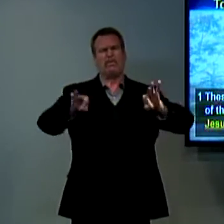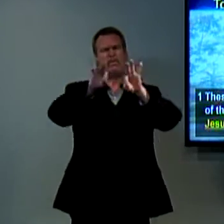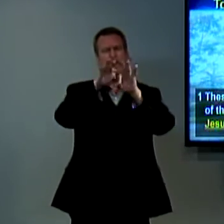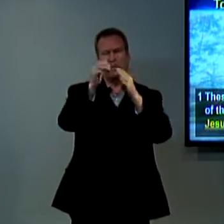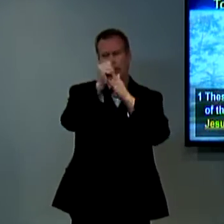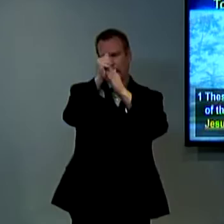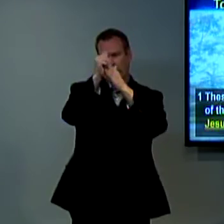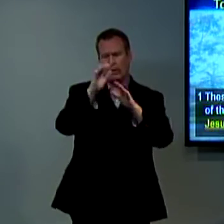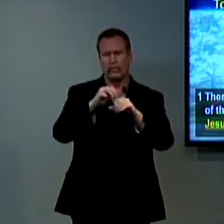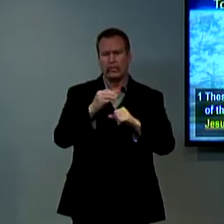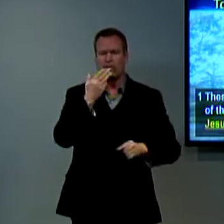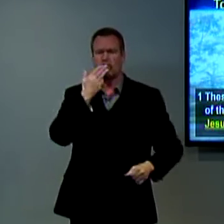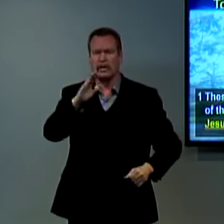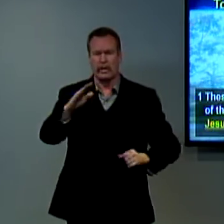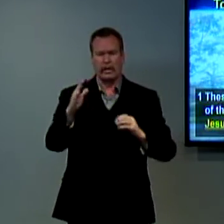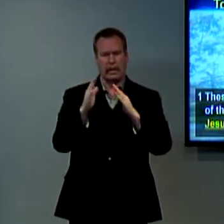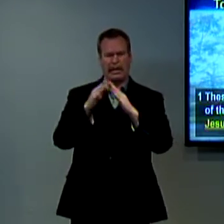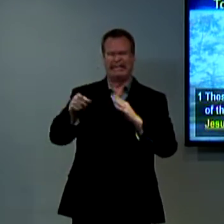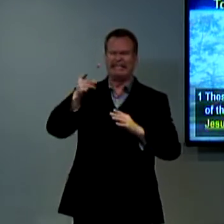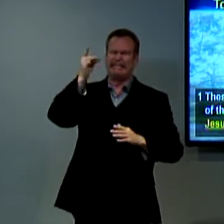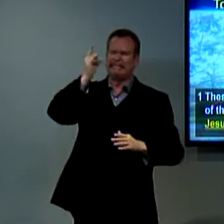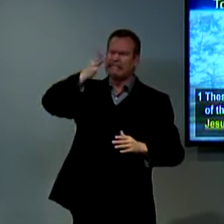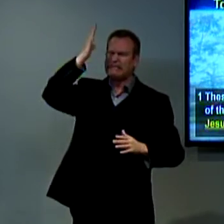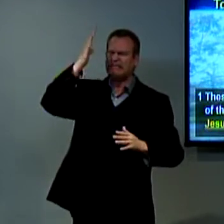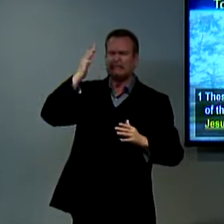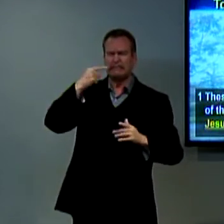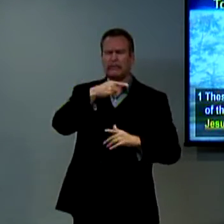Silas was a very important leader in the Jewish community.